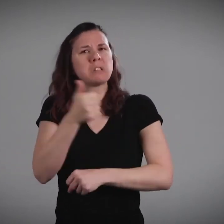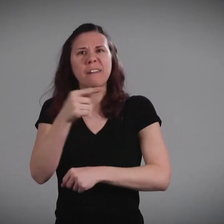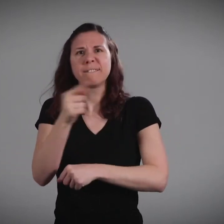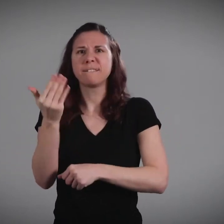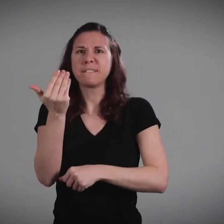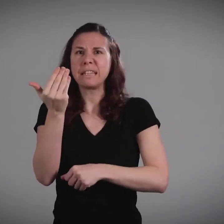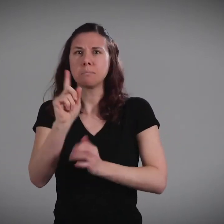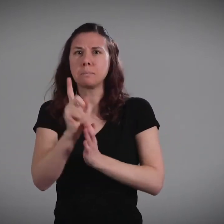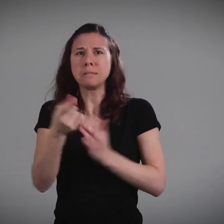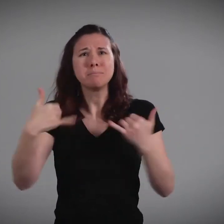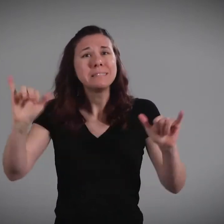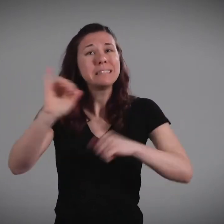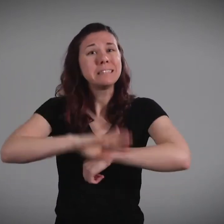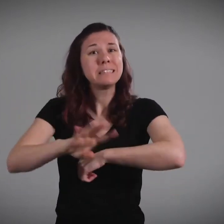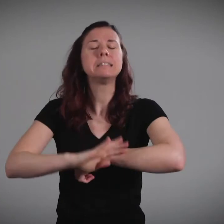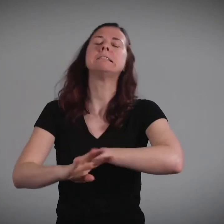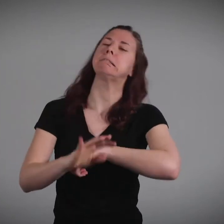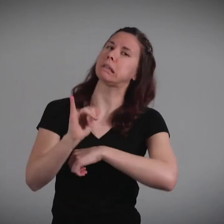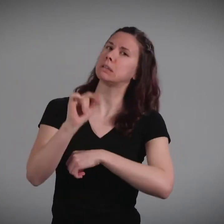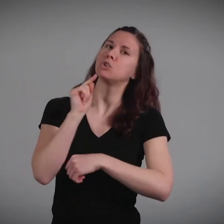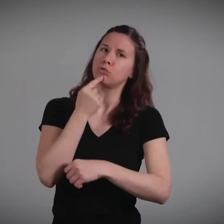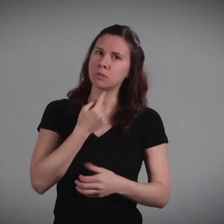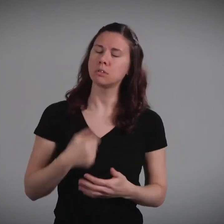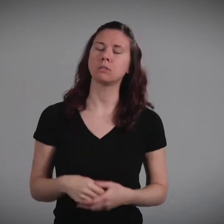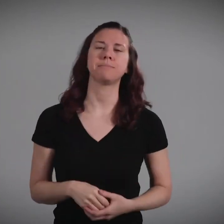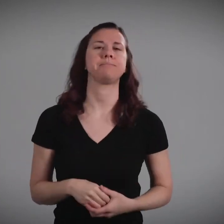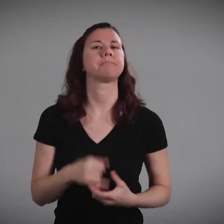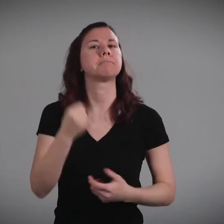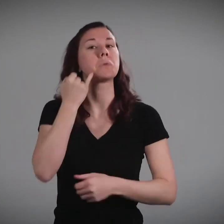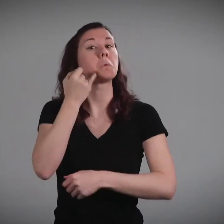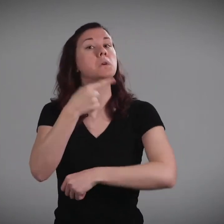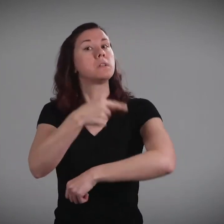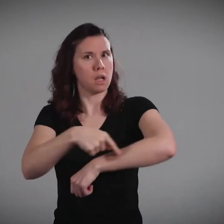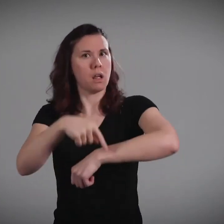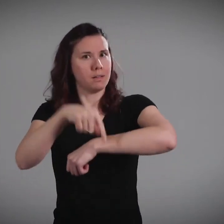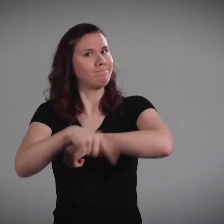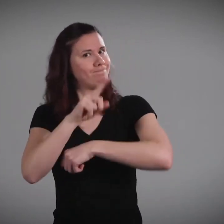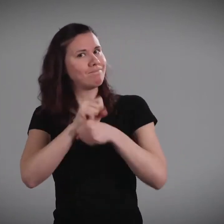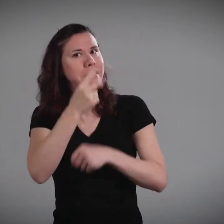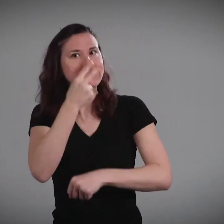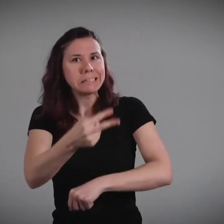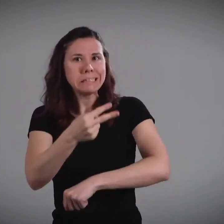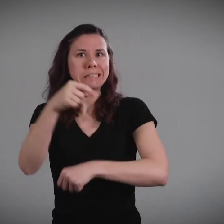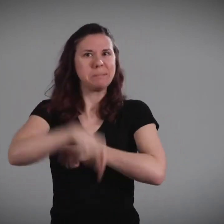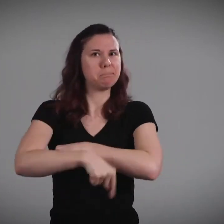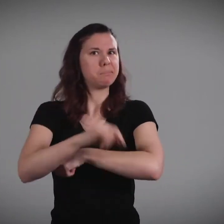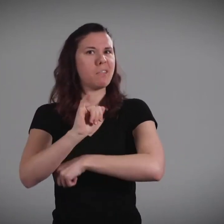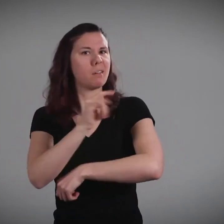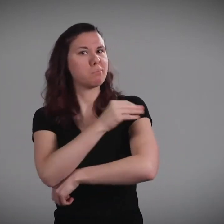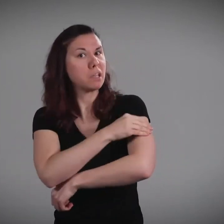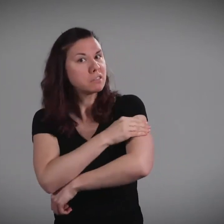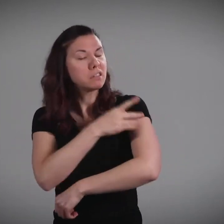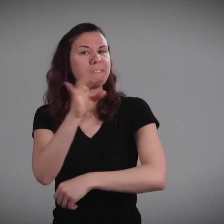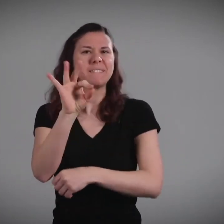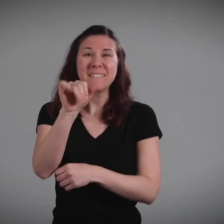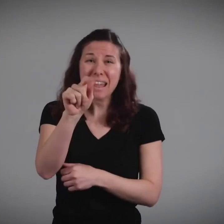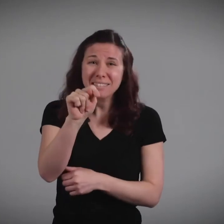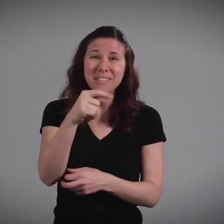15 minutes and it's still bleeding badly, that's serious. If you have a cut and you can see inside to the muscle tissue or